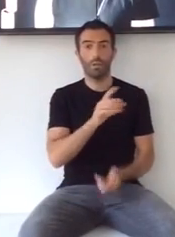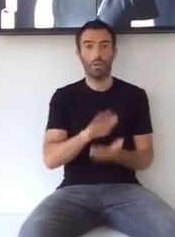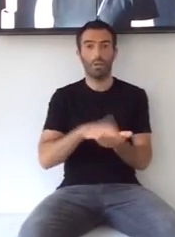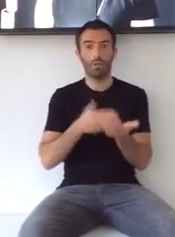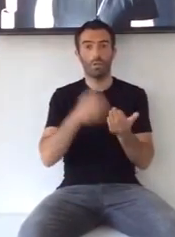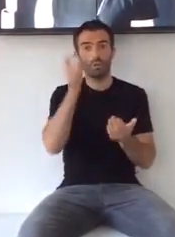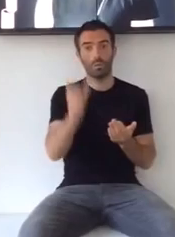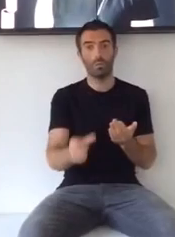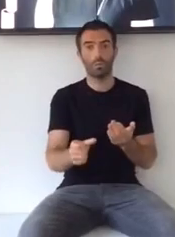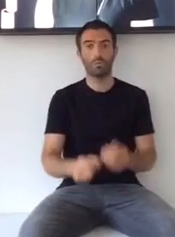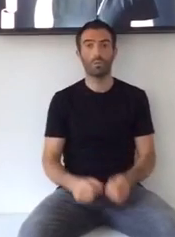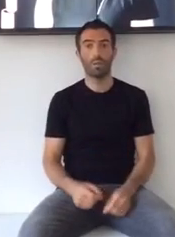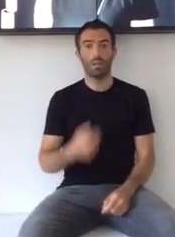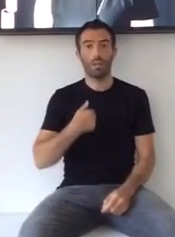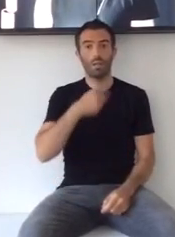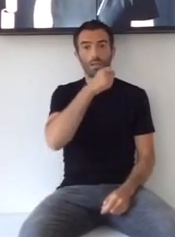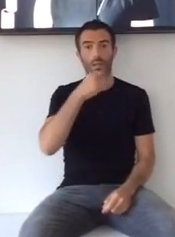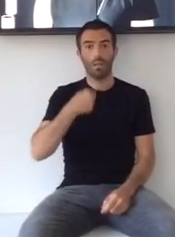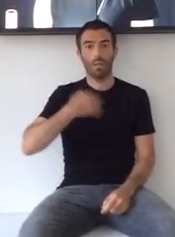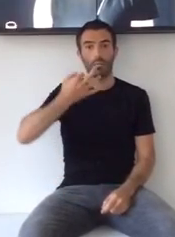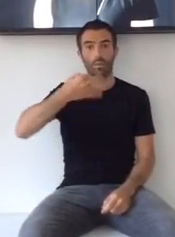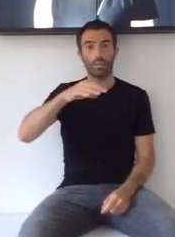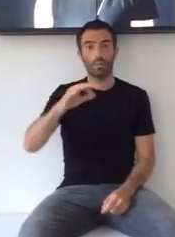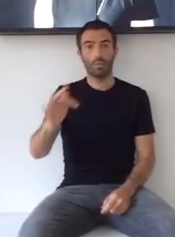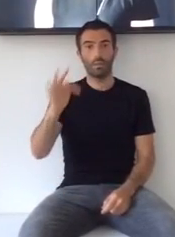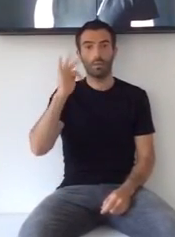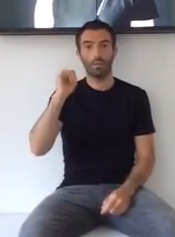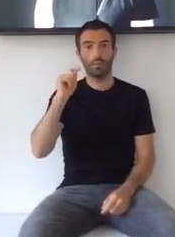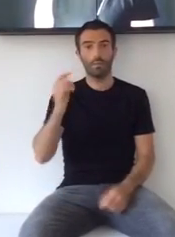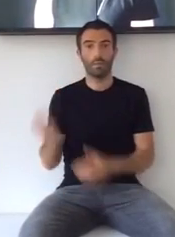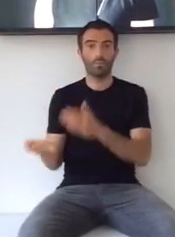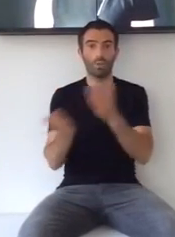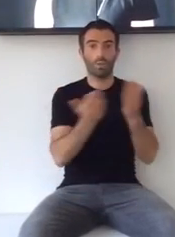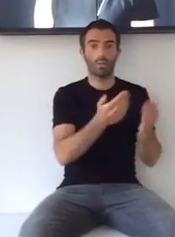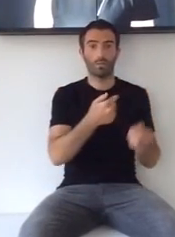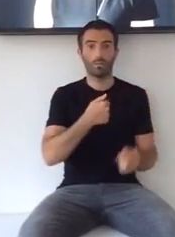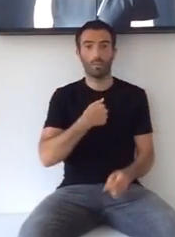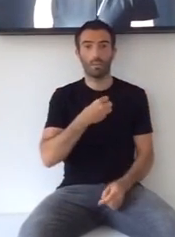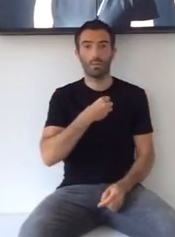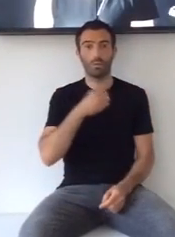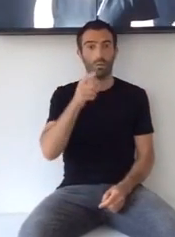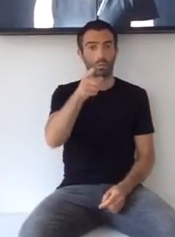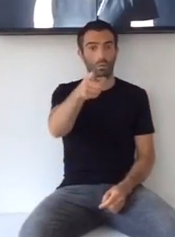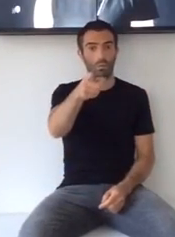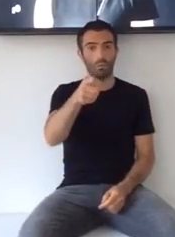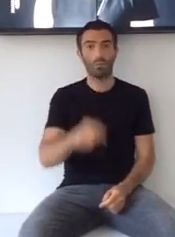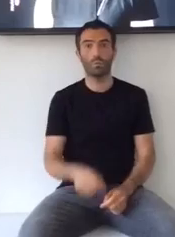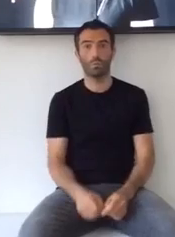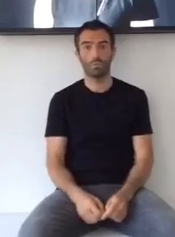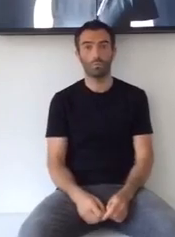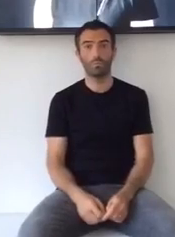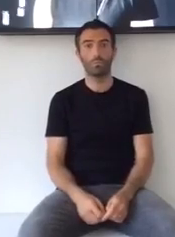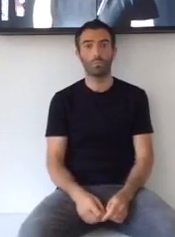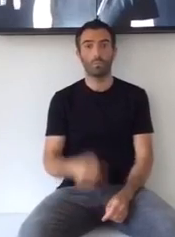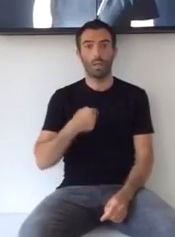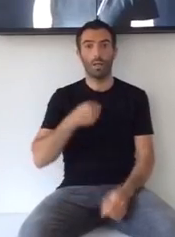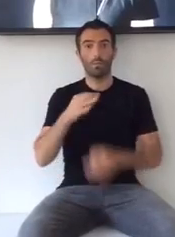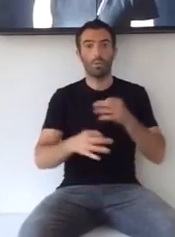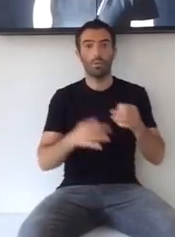lawyer too I say I'm guilty if it brings me back to you I'm good